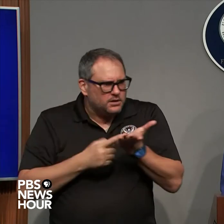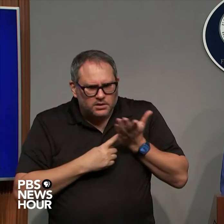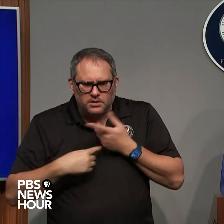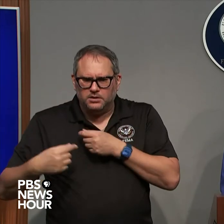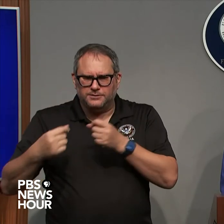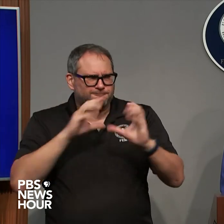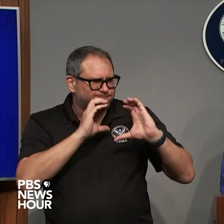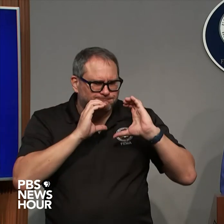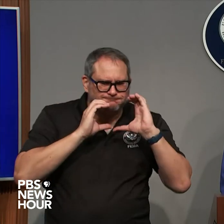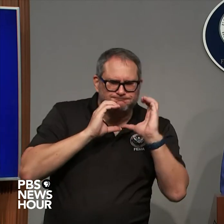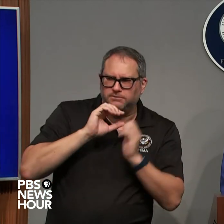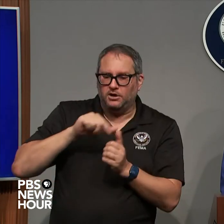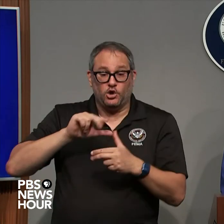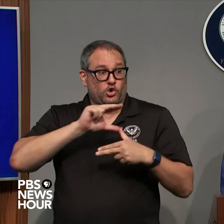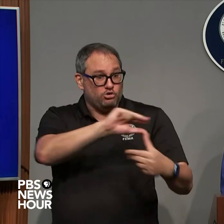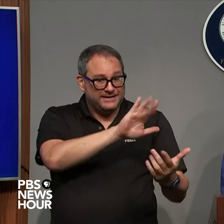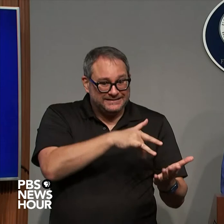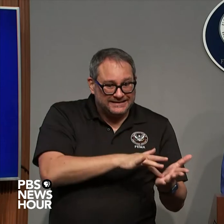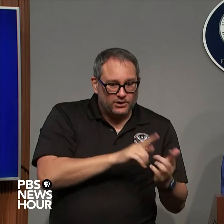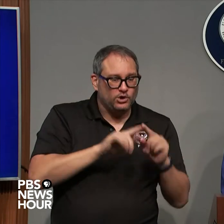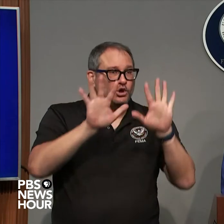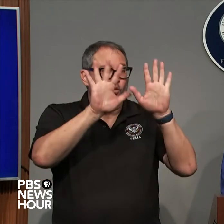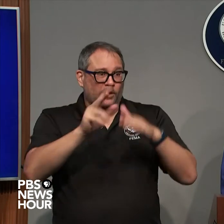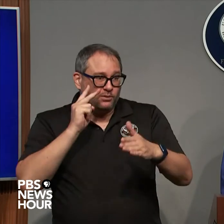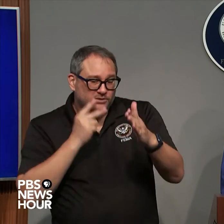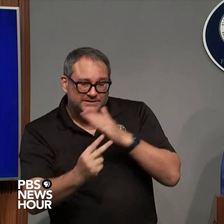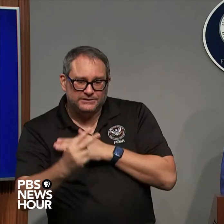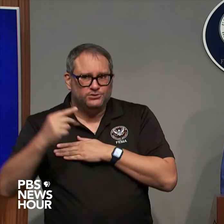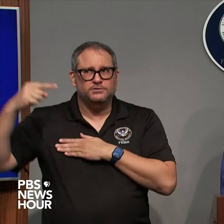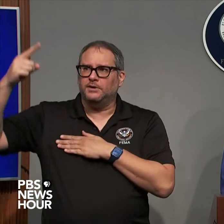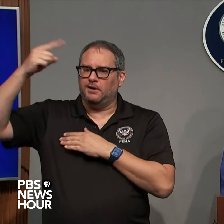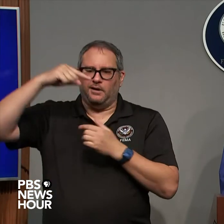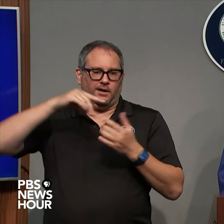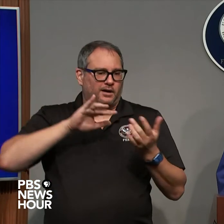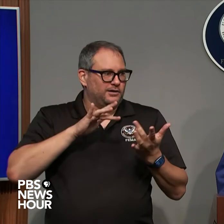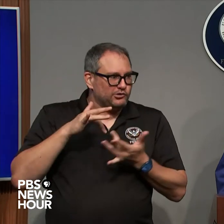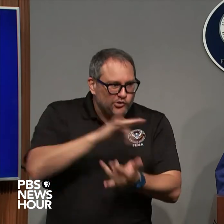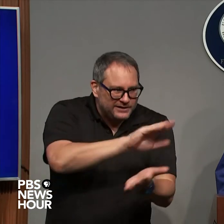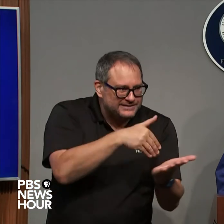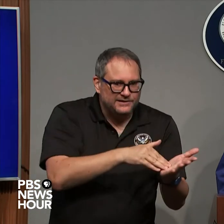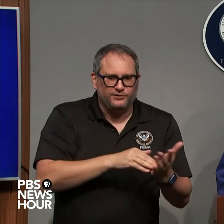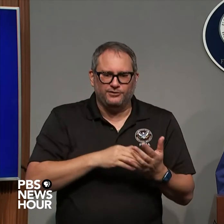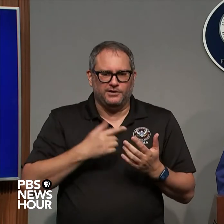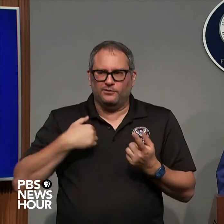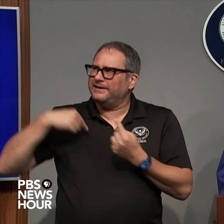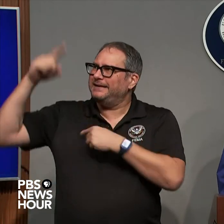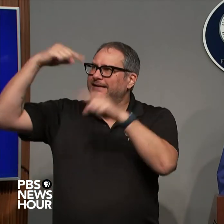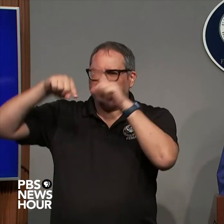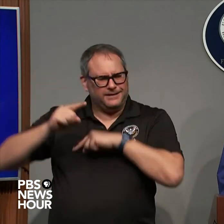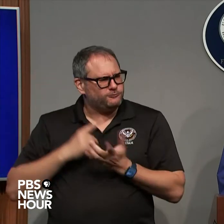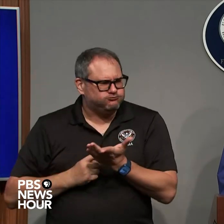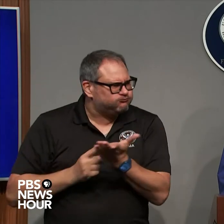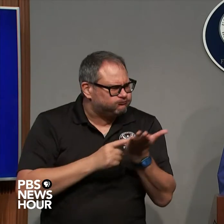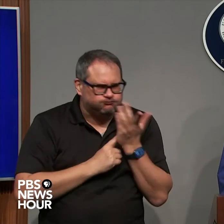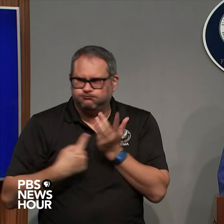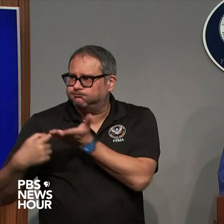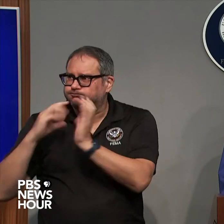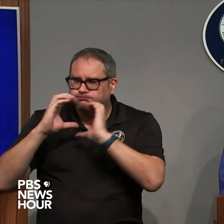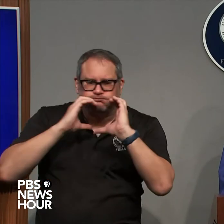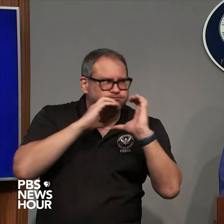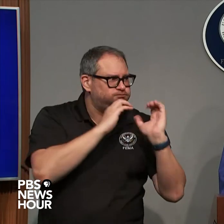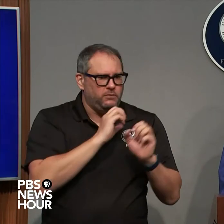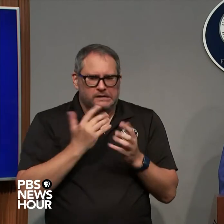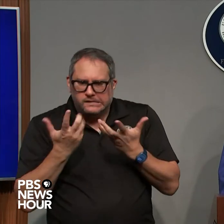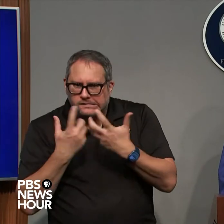prediction center storm prediction center looking at where the the tornadoes are going to be the weather forecast offices talking to the emergency managers constantly I mean literally